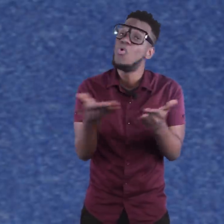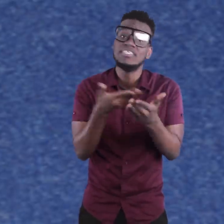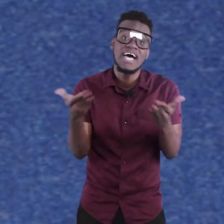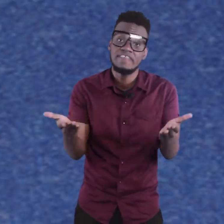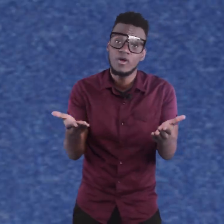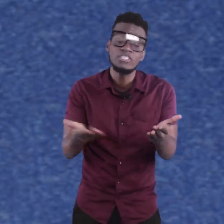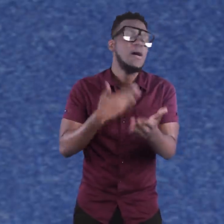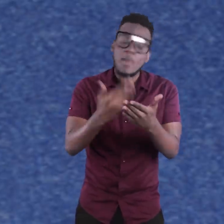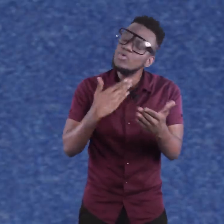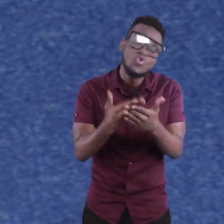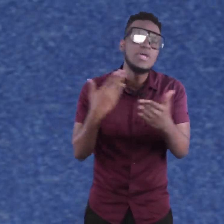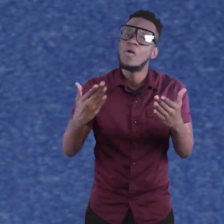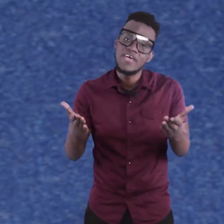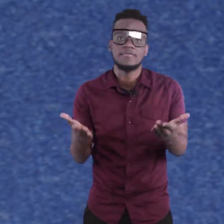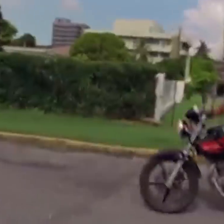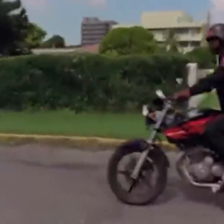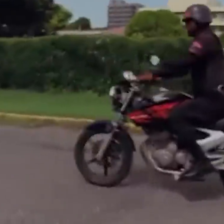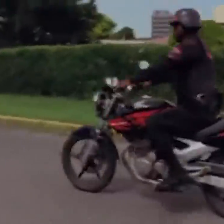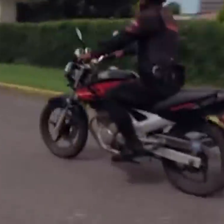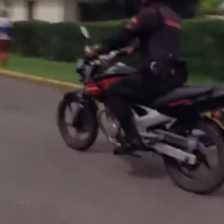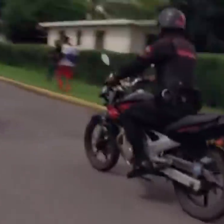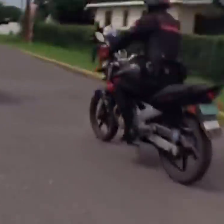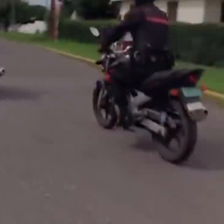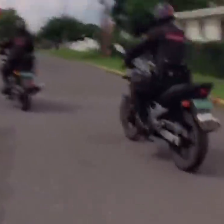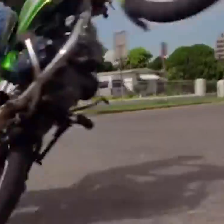I don't know who started first but I know them are weight.